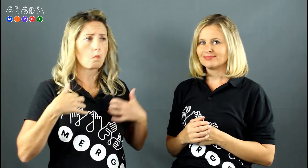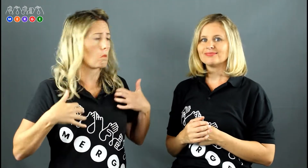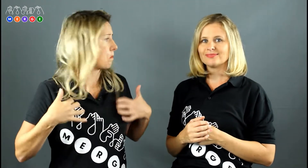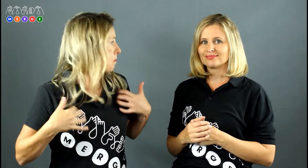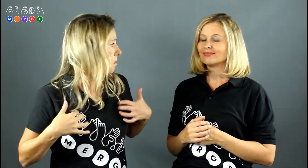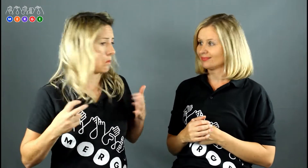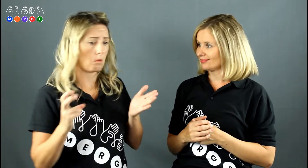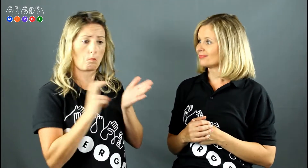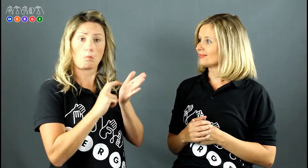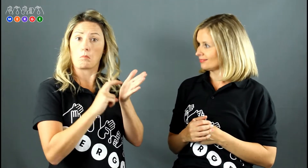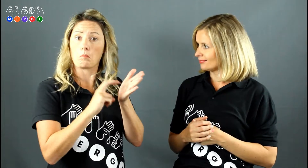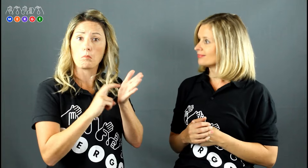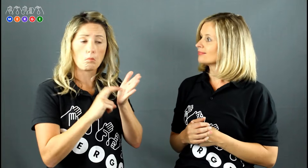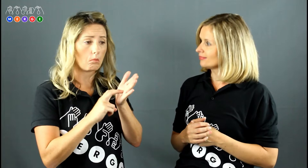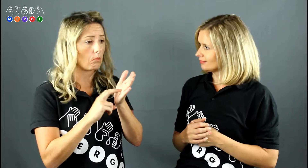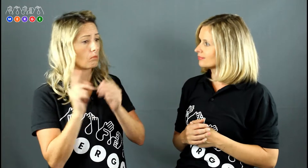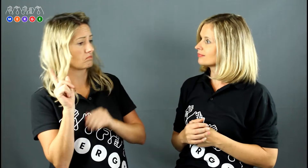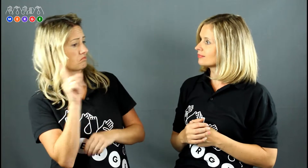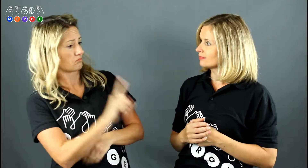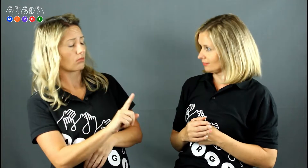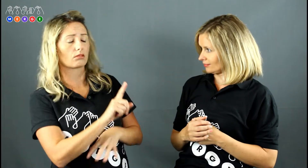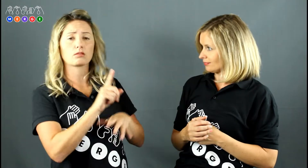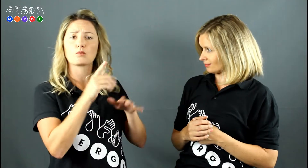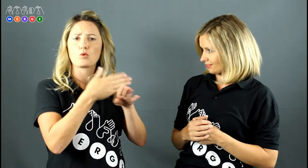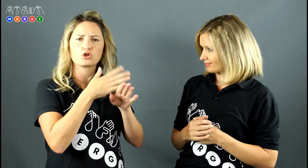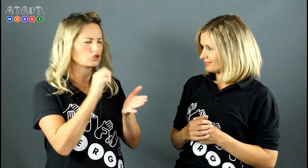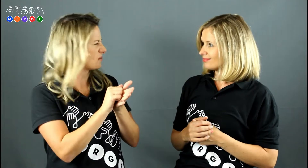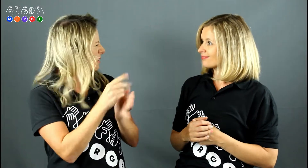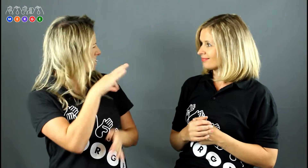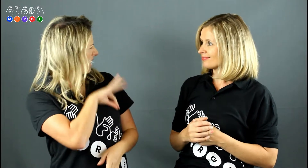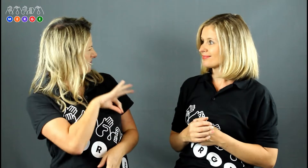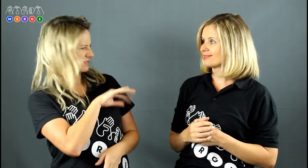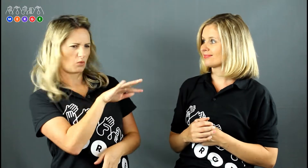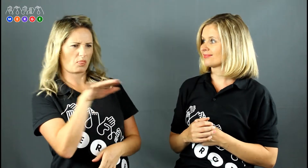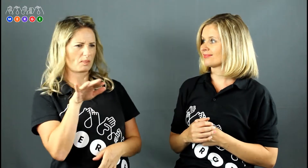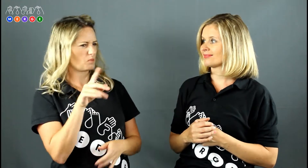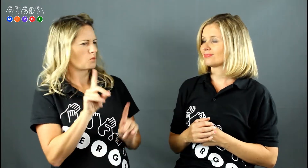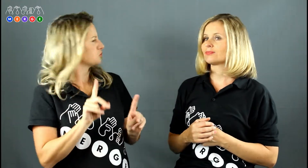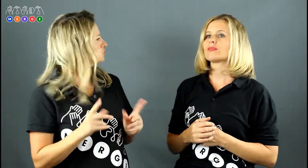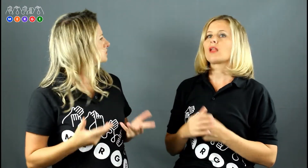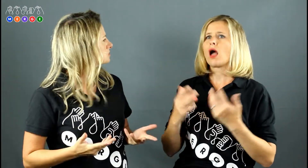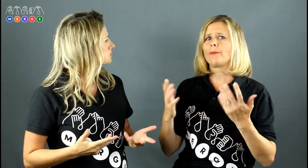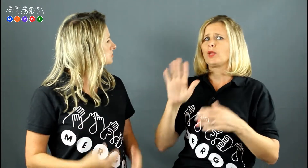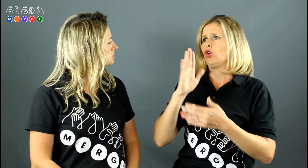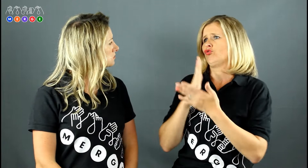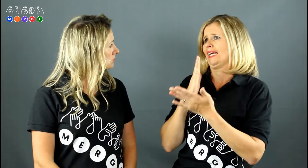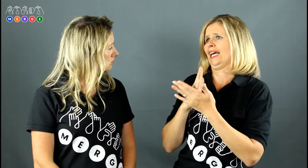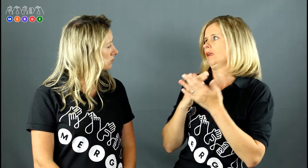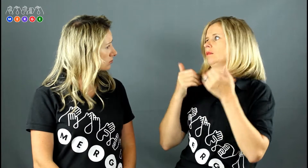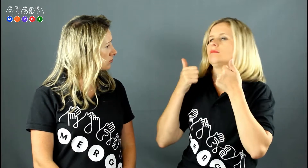wondering, for those people out there who are interested to register for the course and come along, what's the benefit for them?